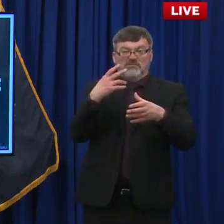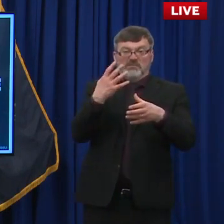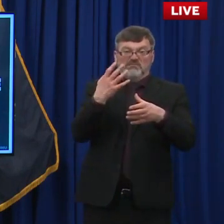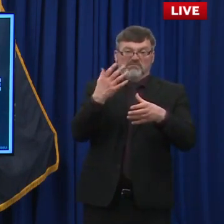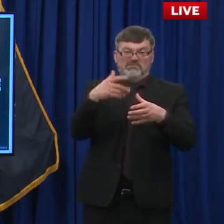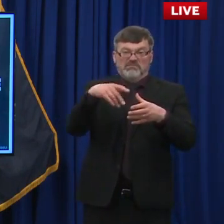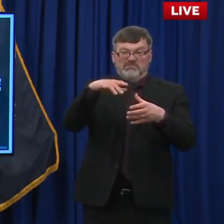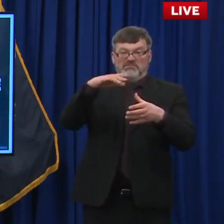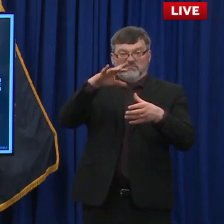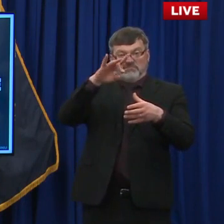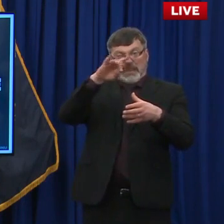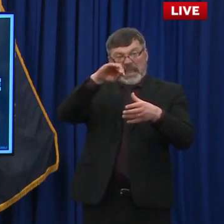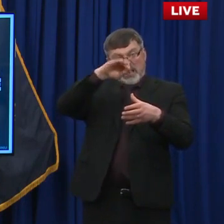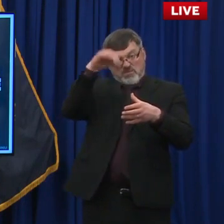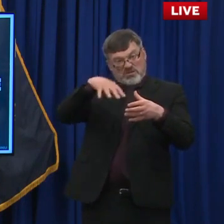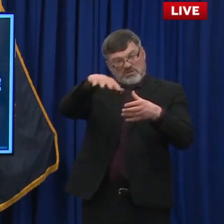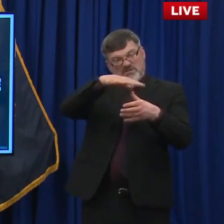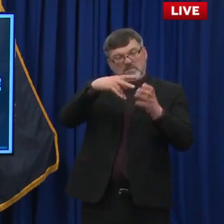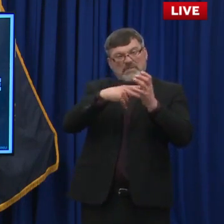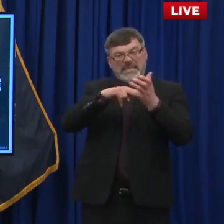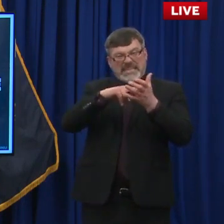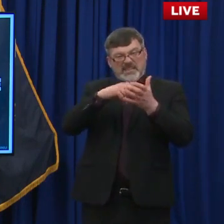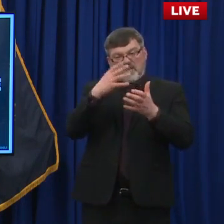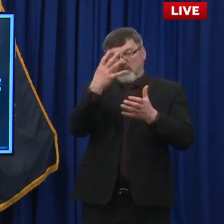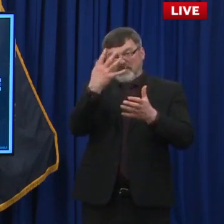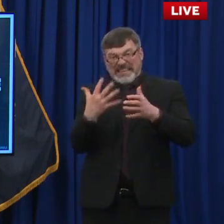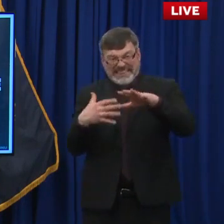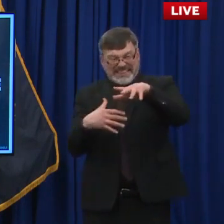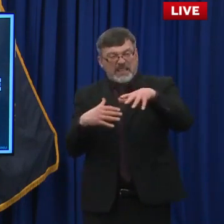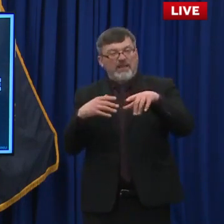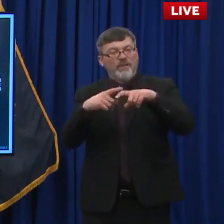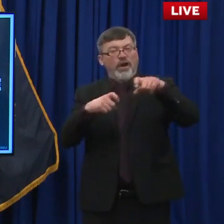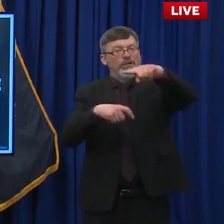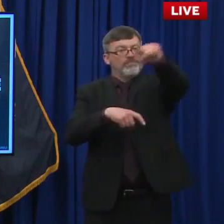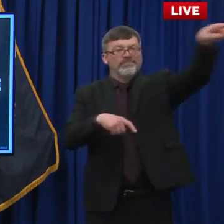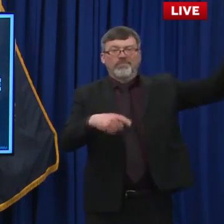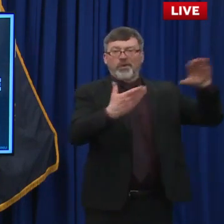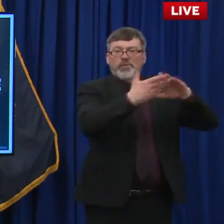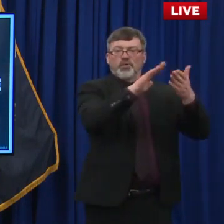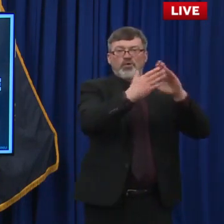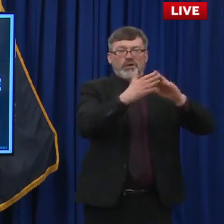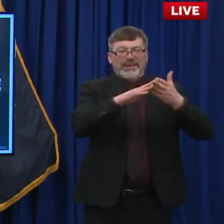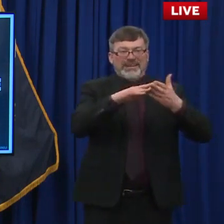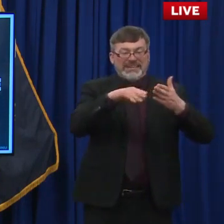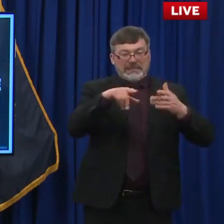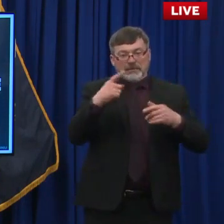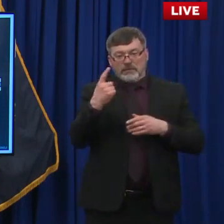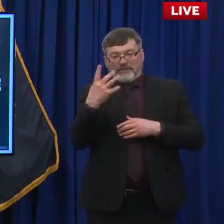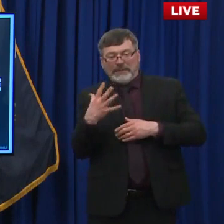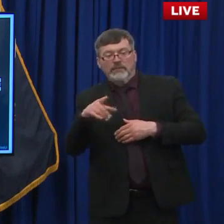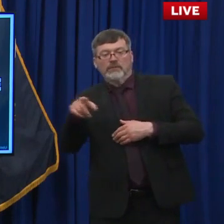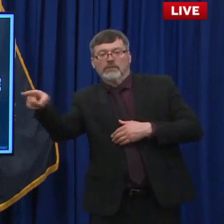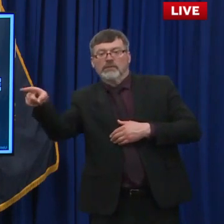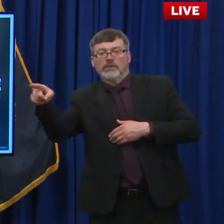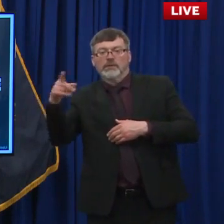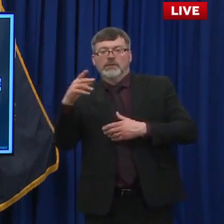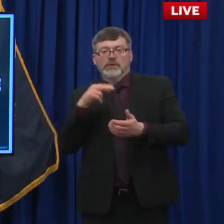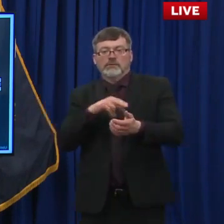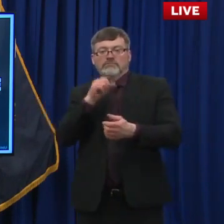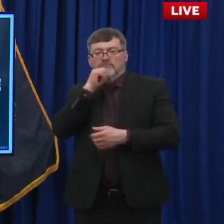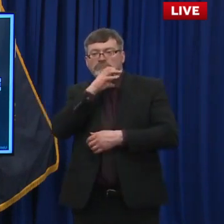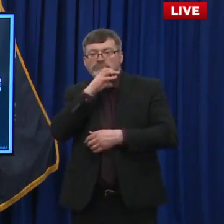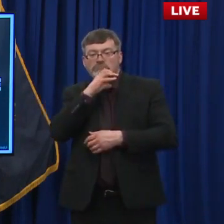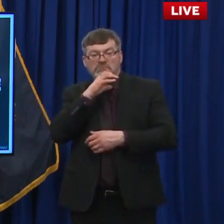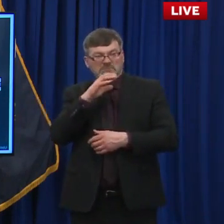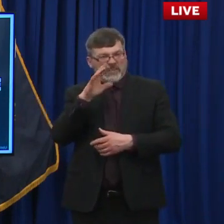in community settings and not longterm care facilities. Uh, and so I think the effectiveness with which we have rolled out vaccine to our